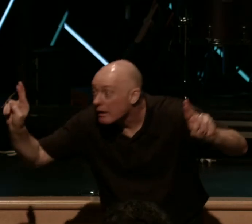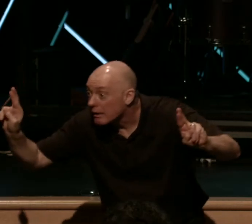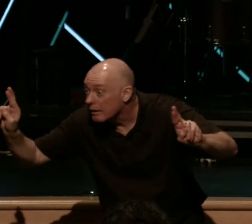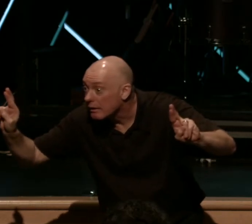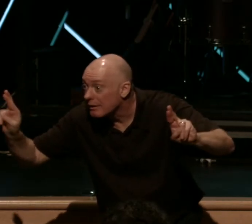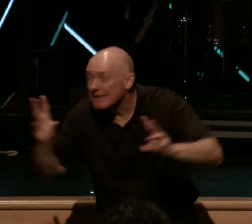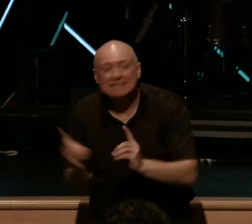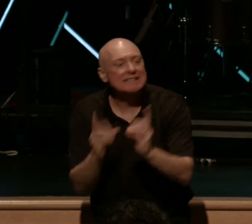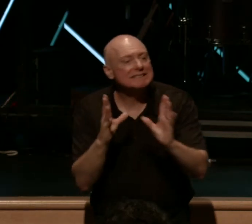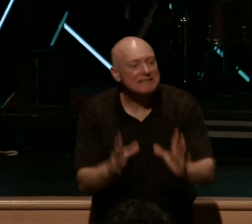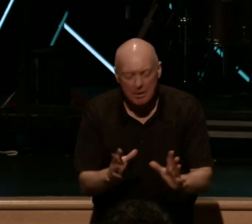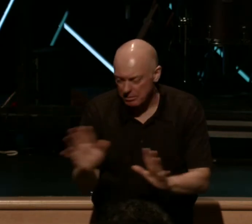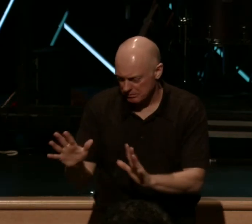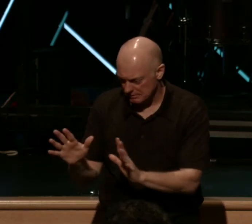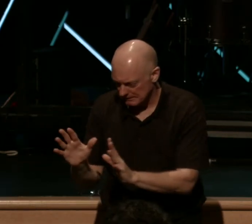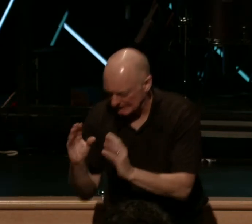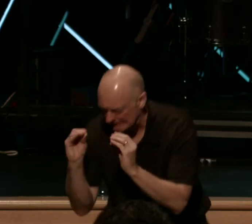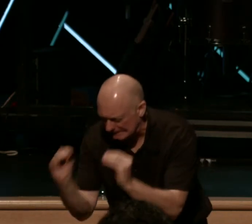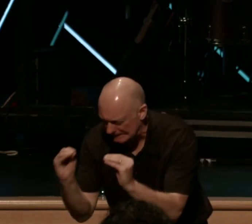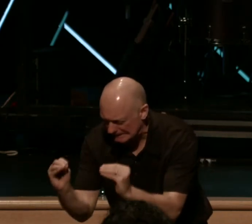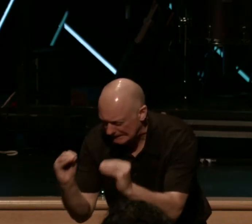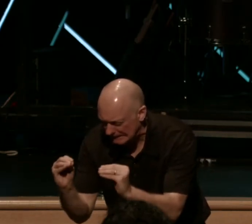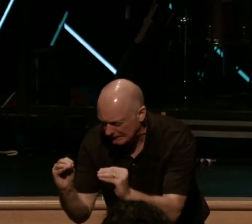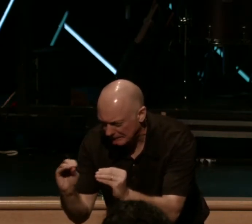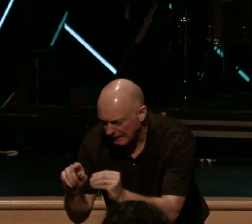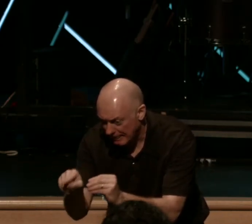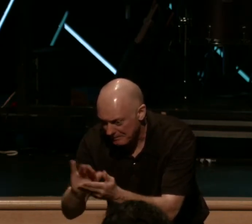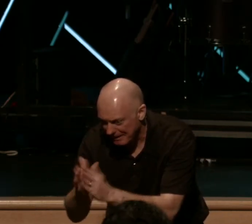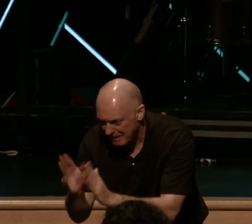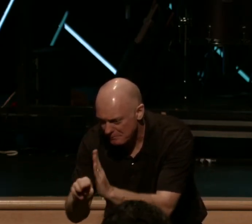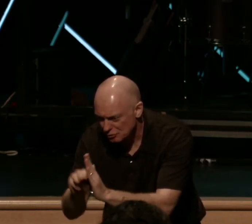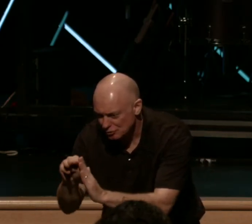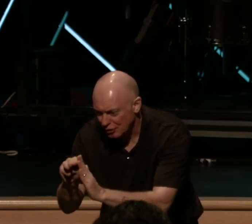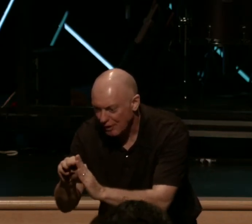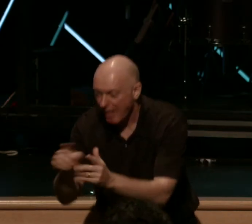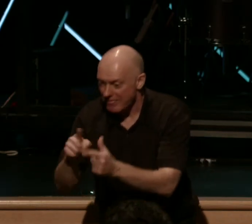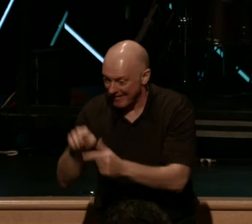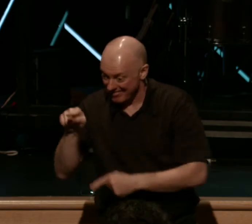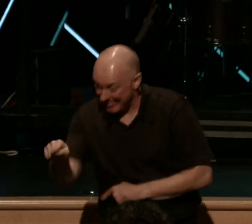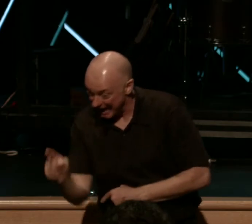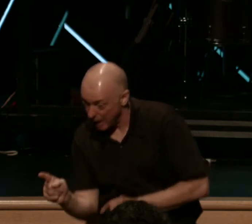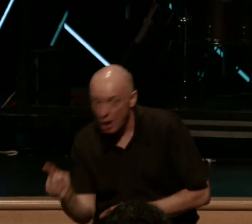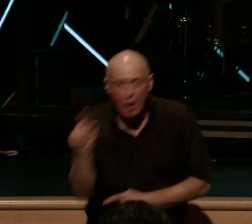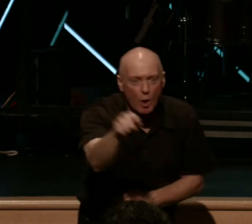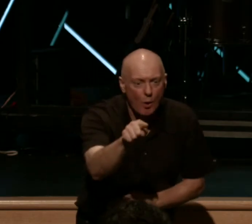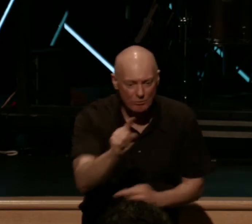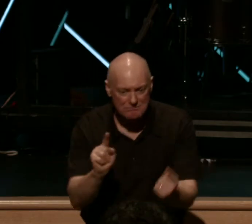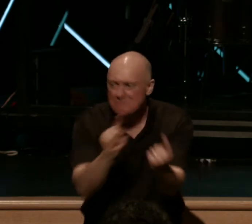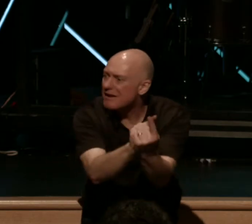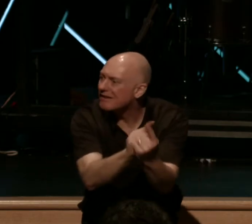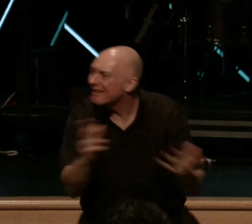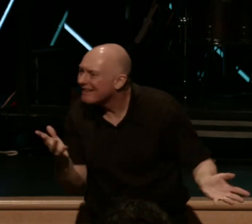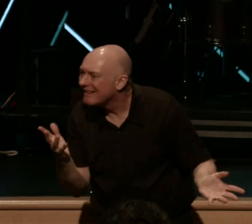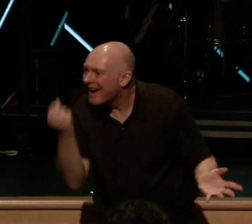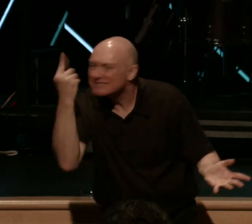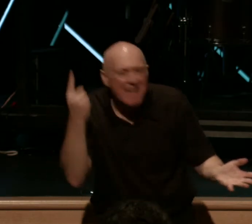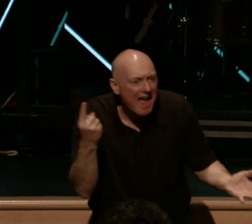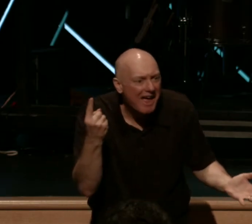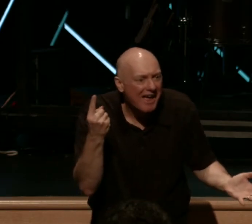Disciple them through the process of maturity and then replicate the process in the life of another person. He said, Brother Leroy, when I looked at my